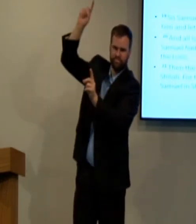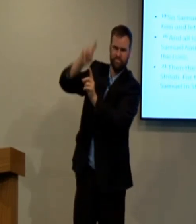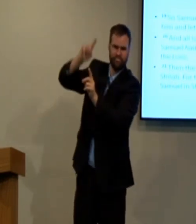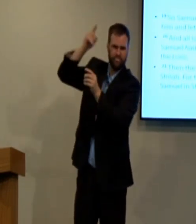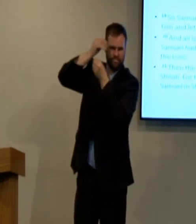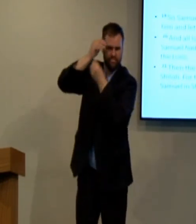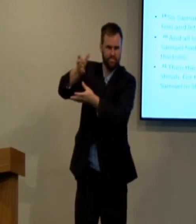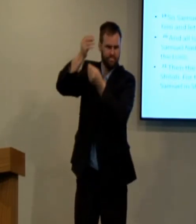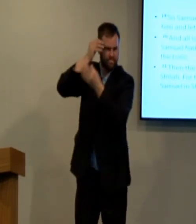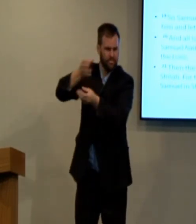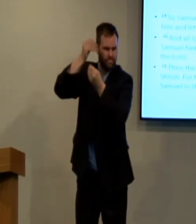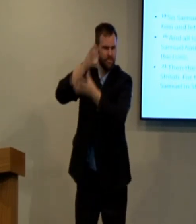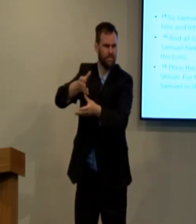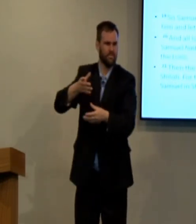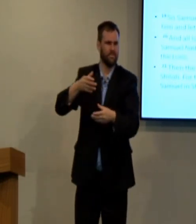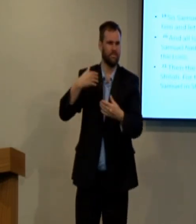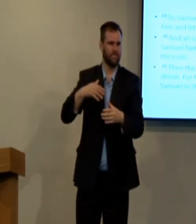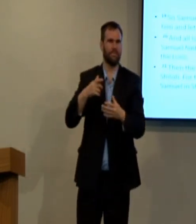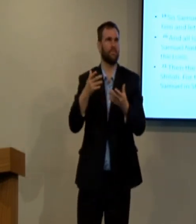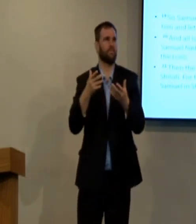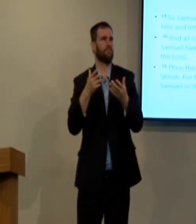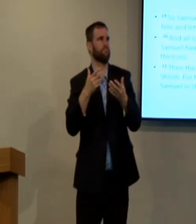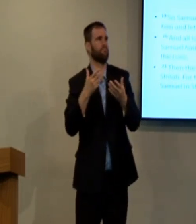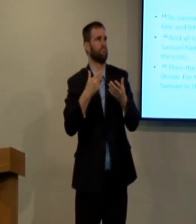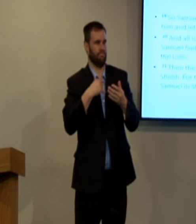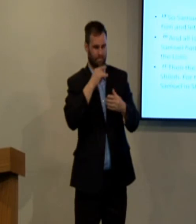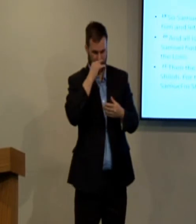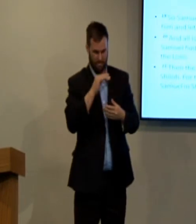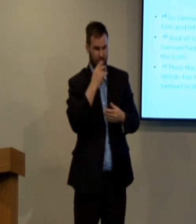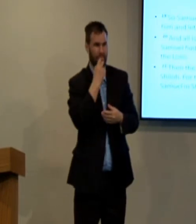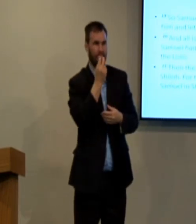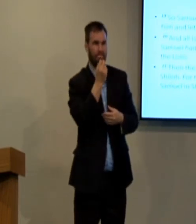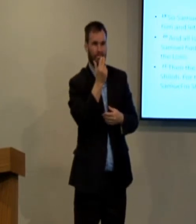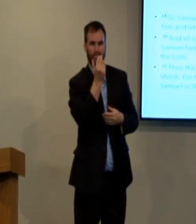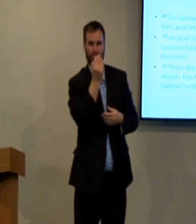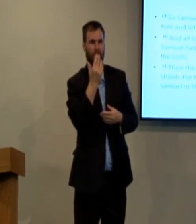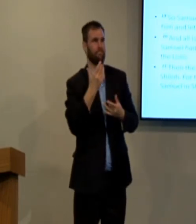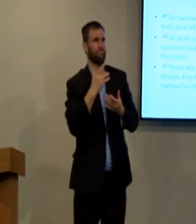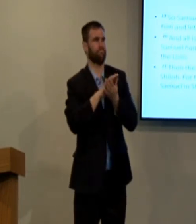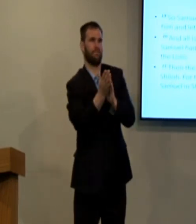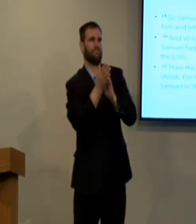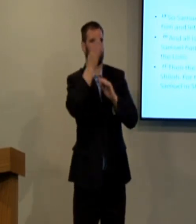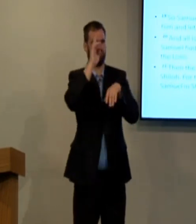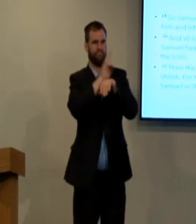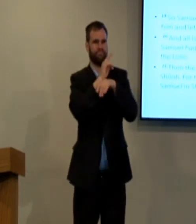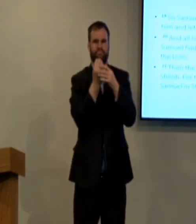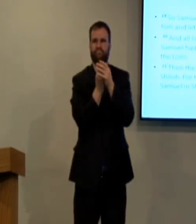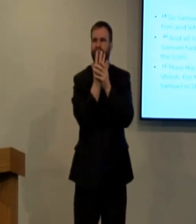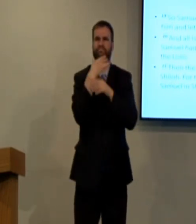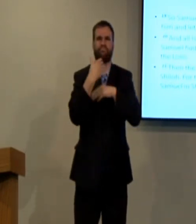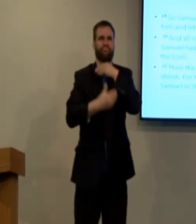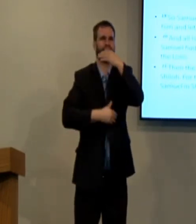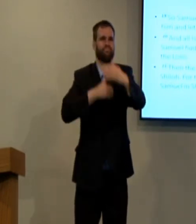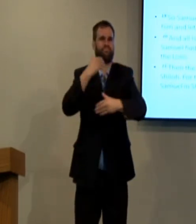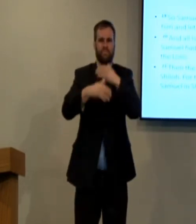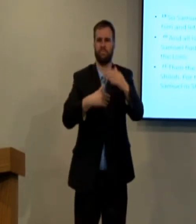became a great prophet and God spoke his words to Samuel. And he was a 12, 15 year old kid who became this